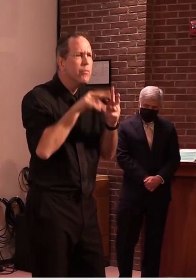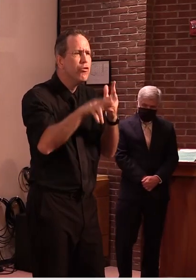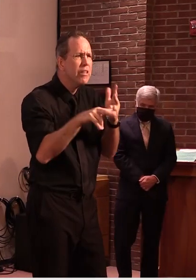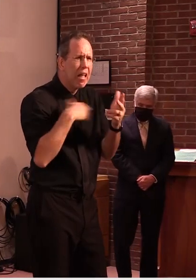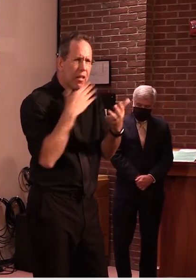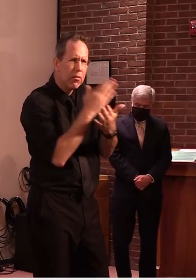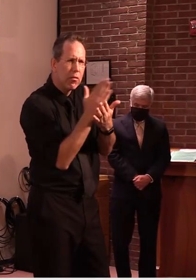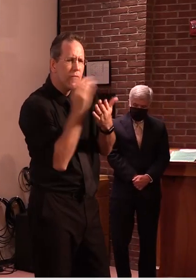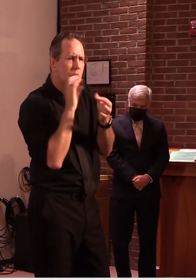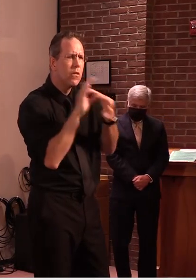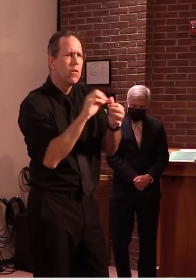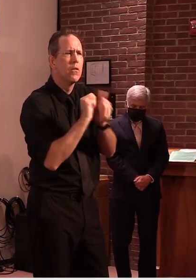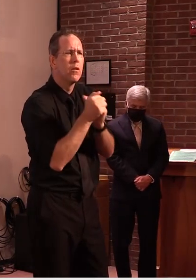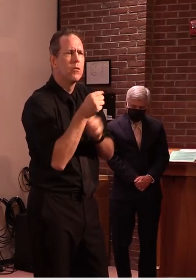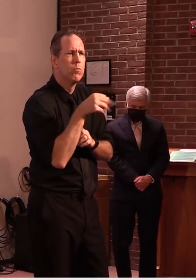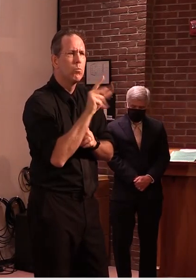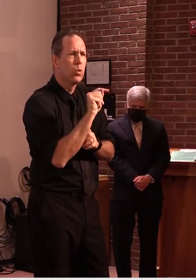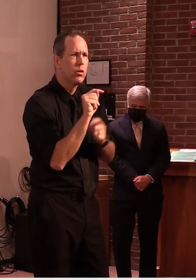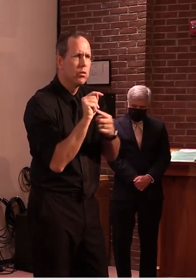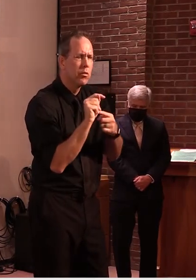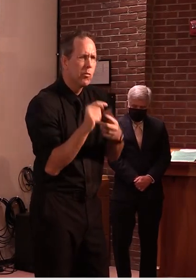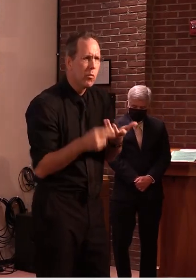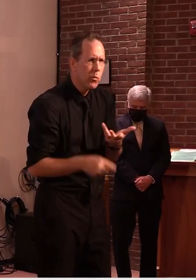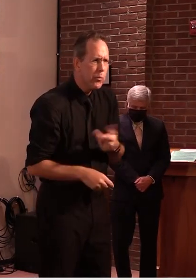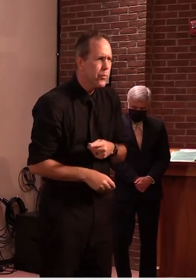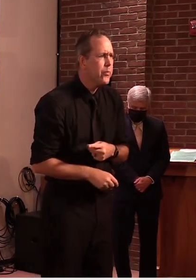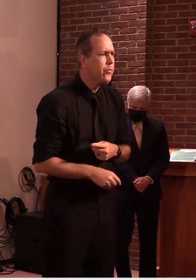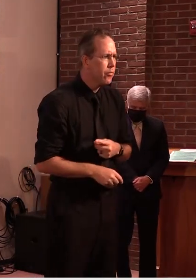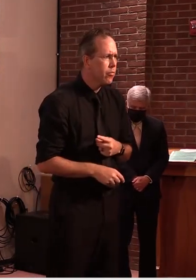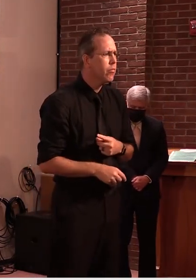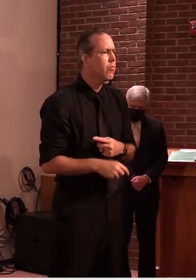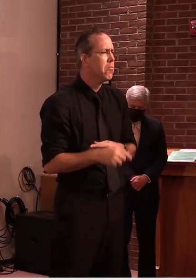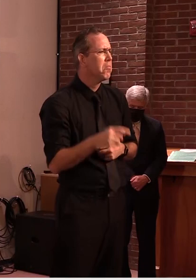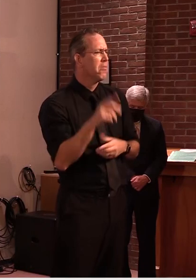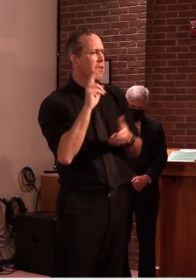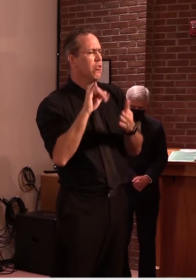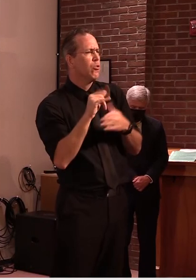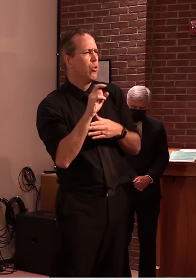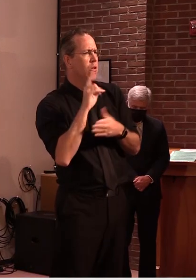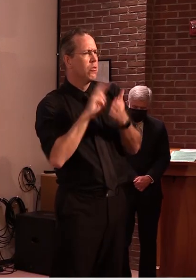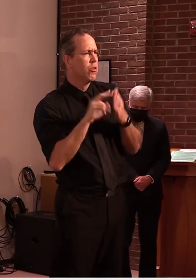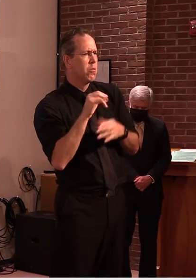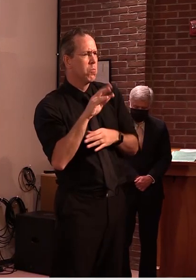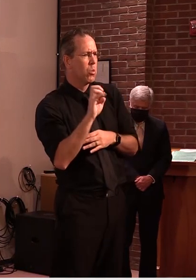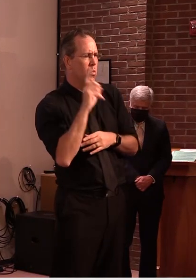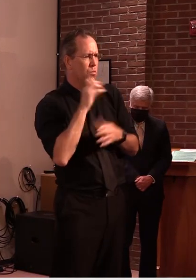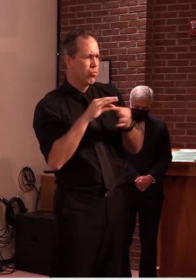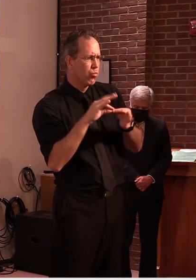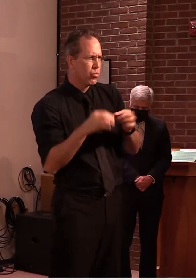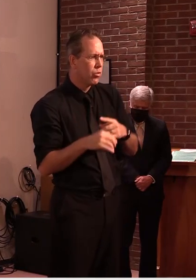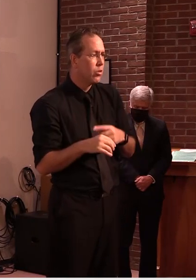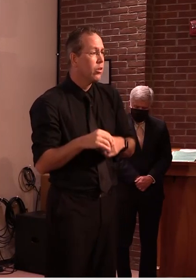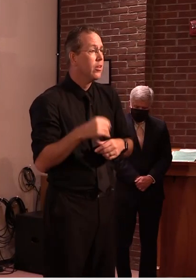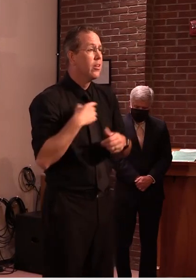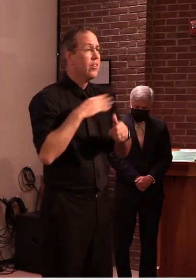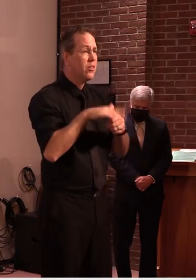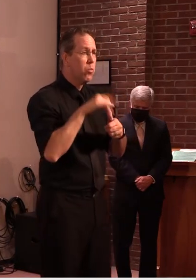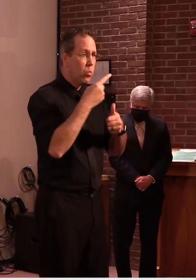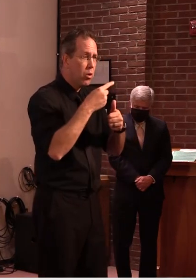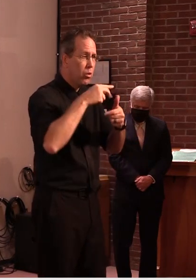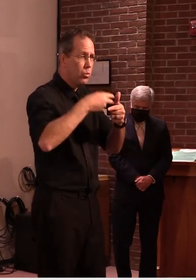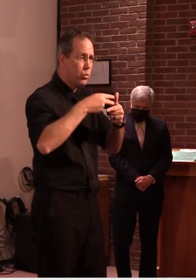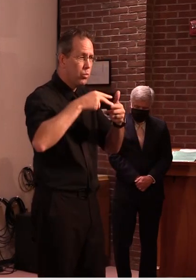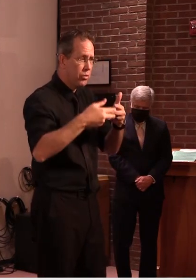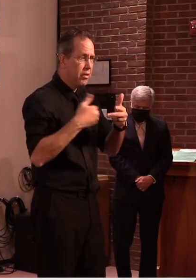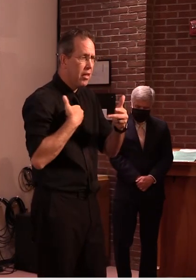french to to add in as as necessary but steps one two and three are laid out in the agency of education strong